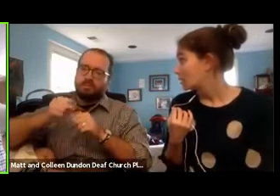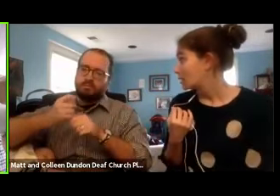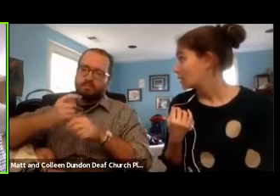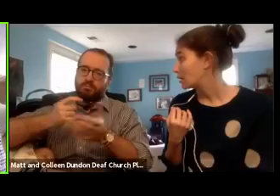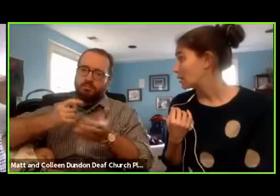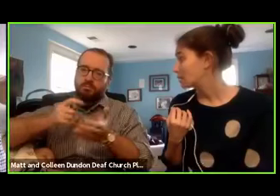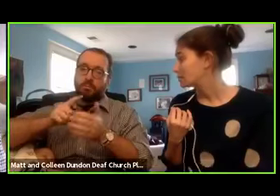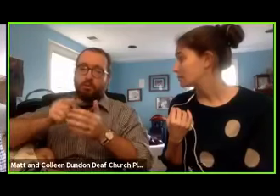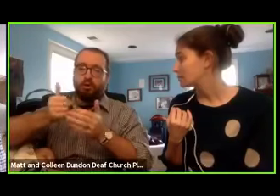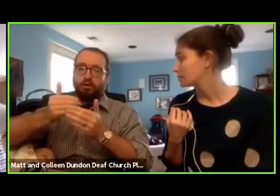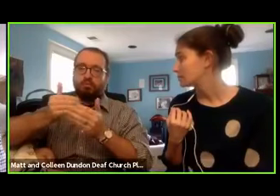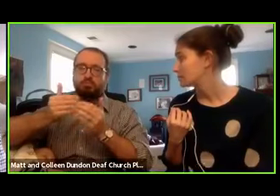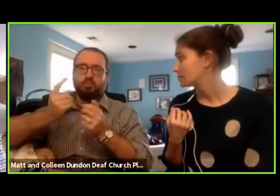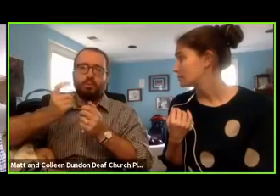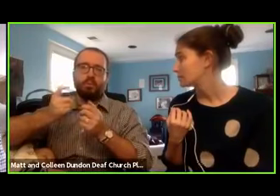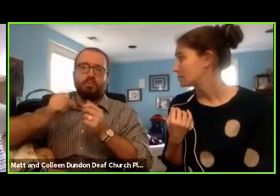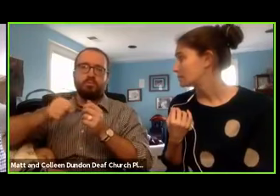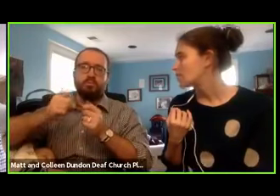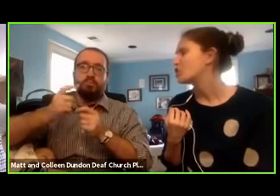Um,